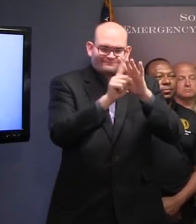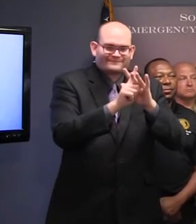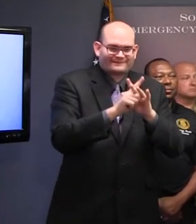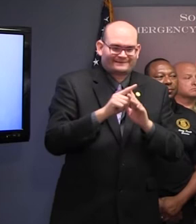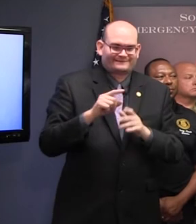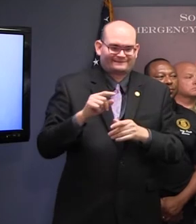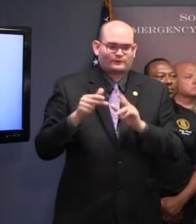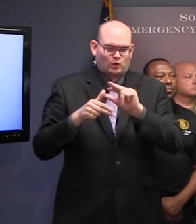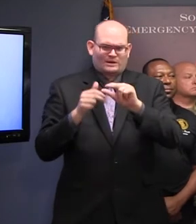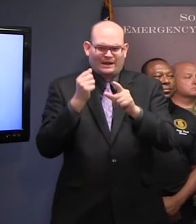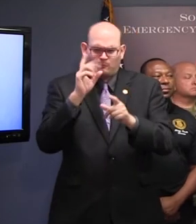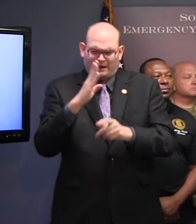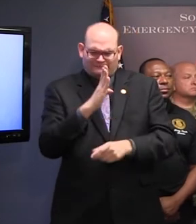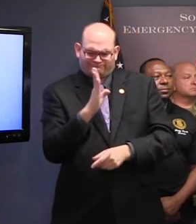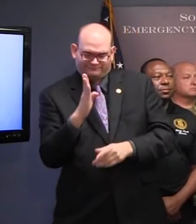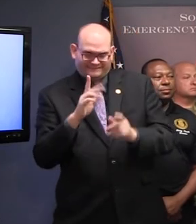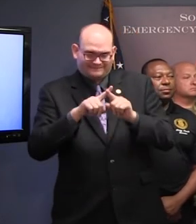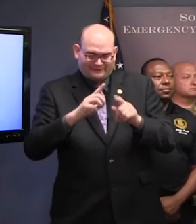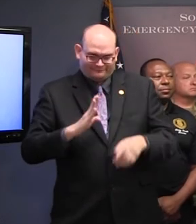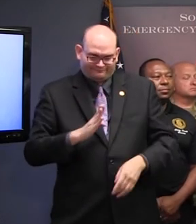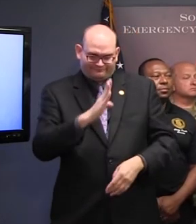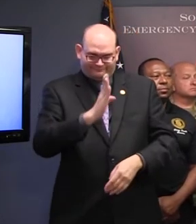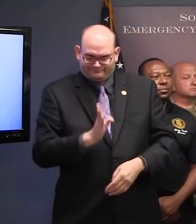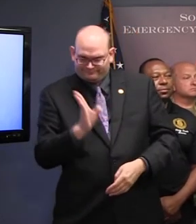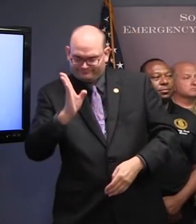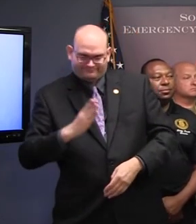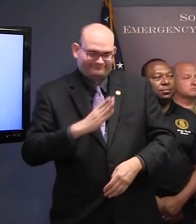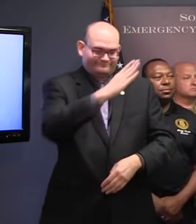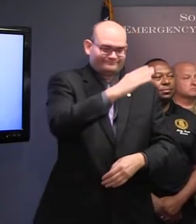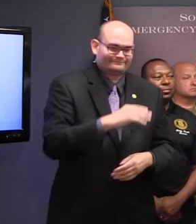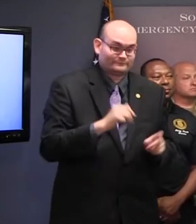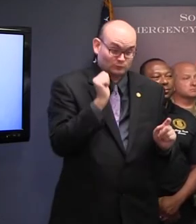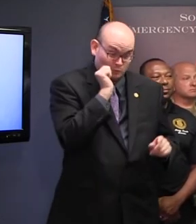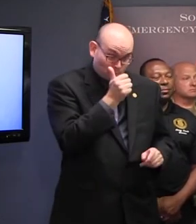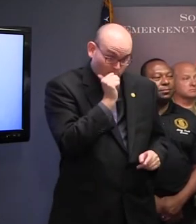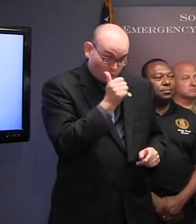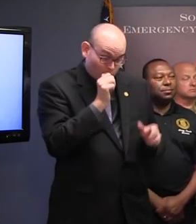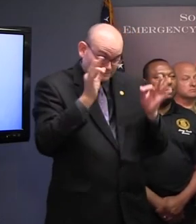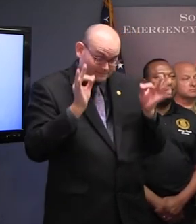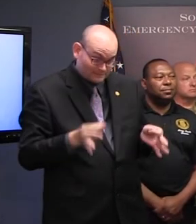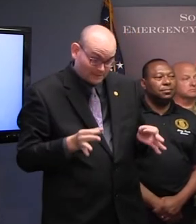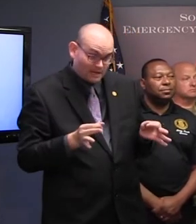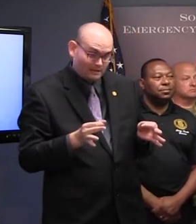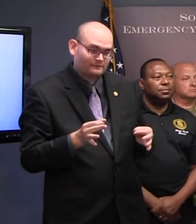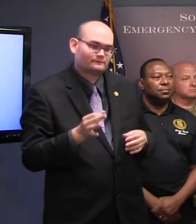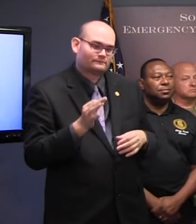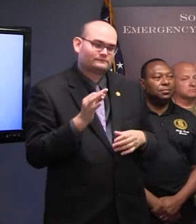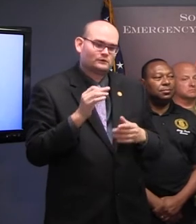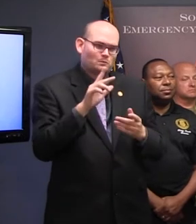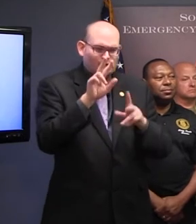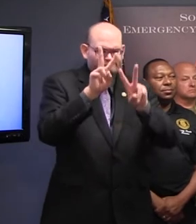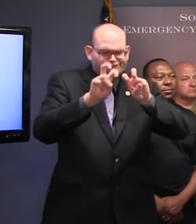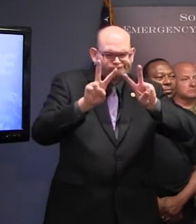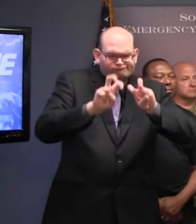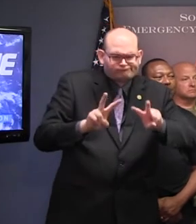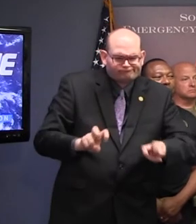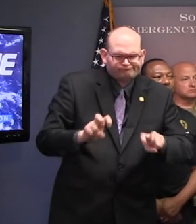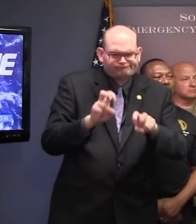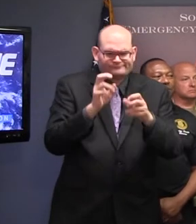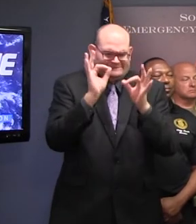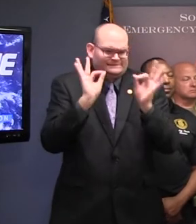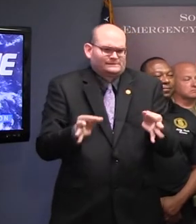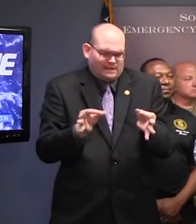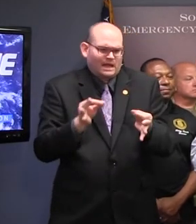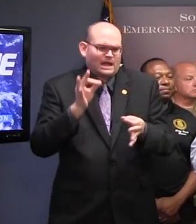And you're still thinking we'll make that call tomorrow? We'll be studying, yes. We'll be thinking and